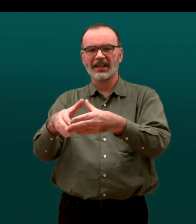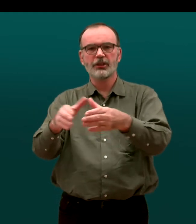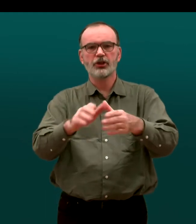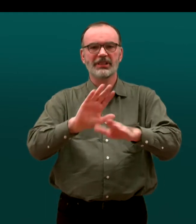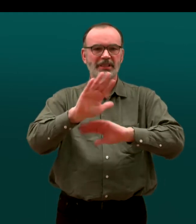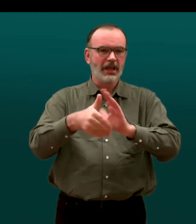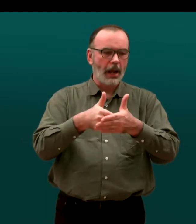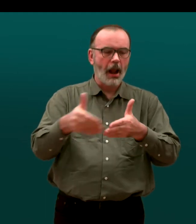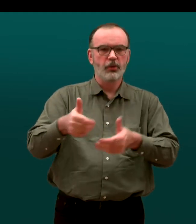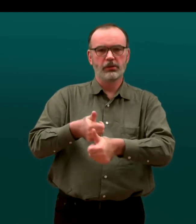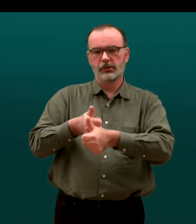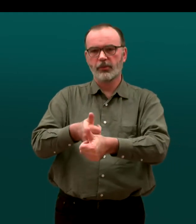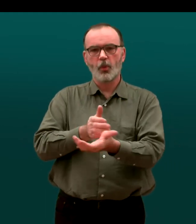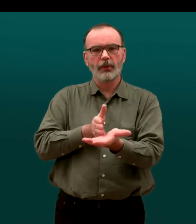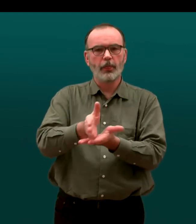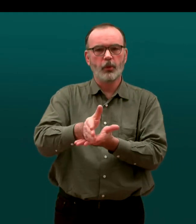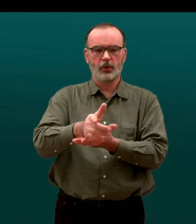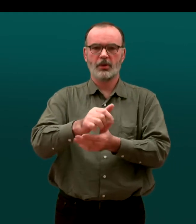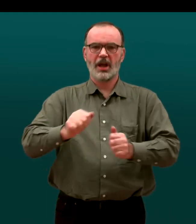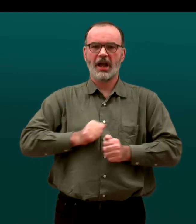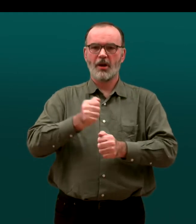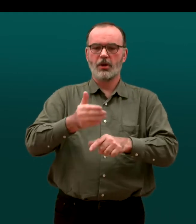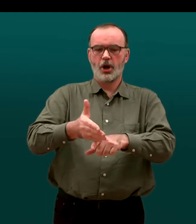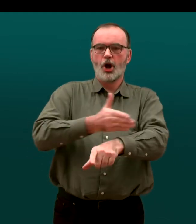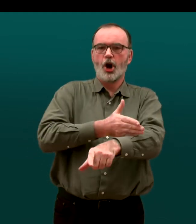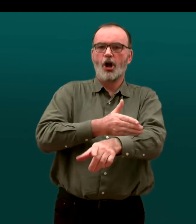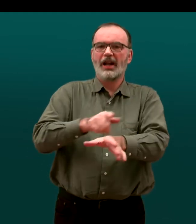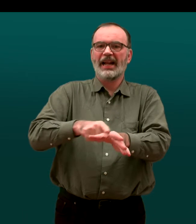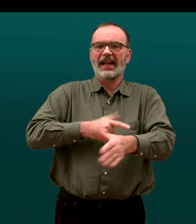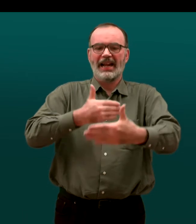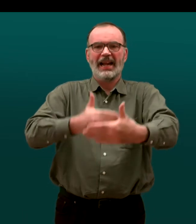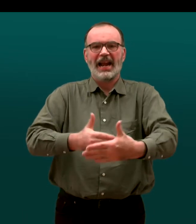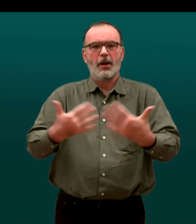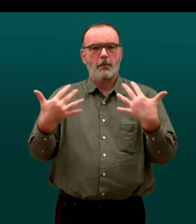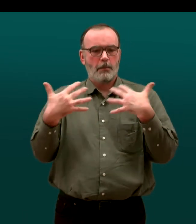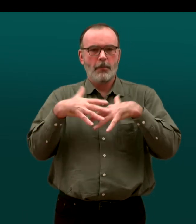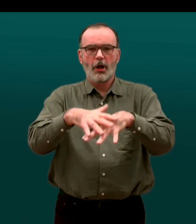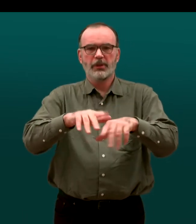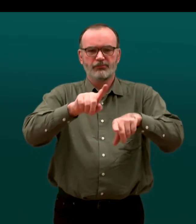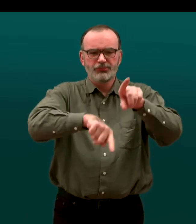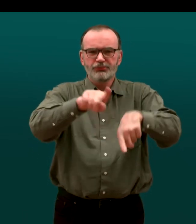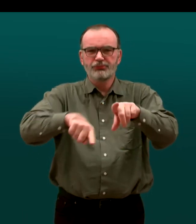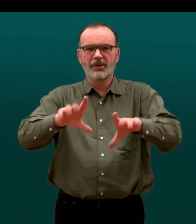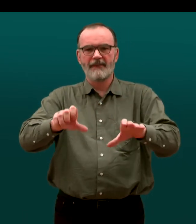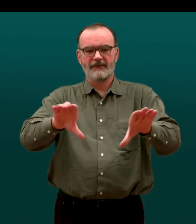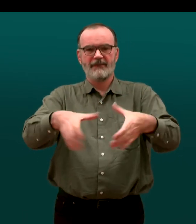appropriate agencies for sign language support through our early years multidisciplinary clinic and the early years new